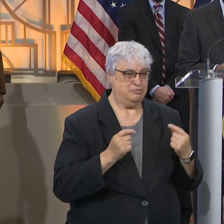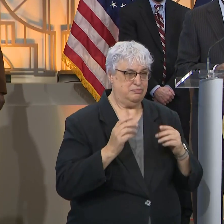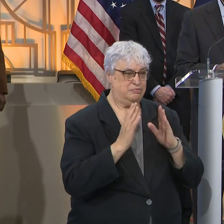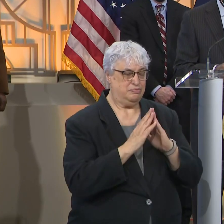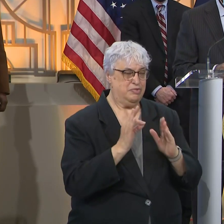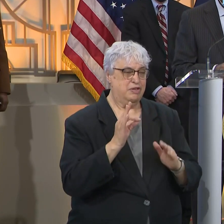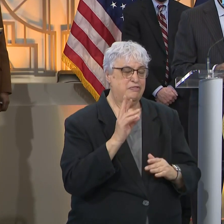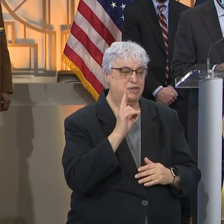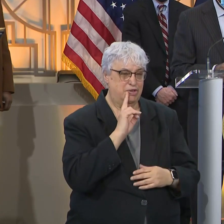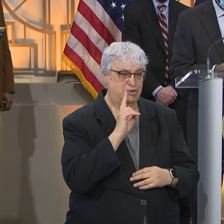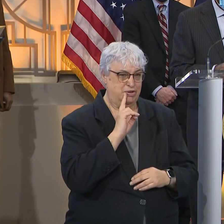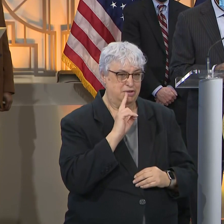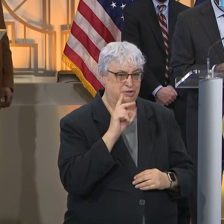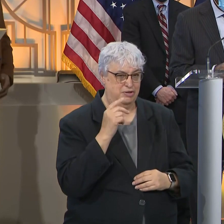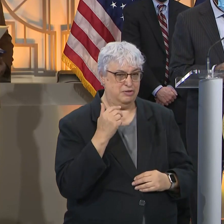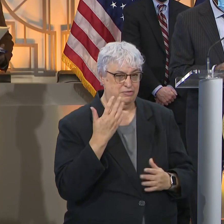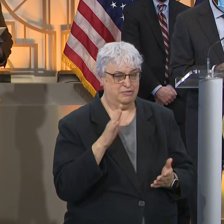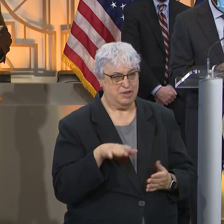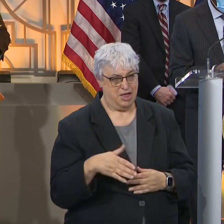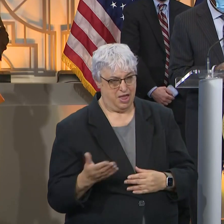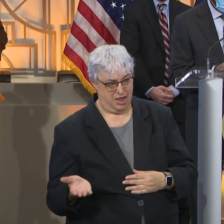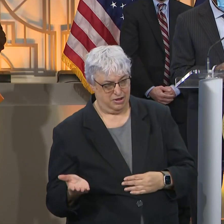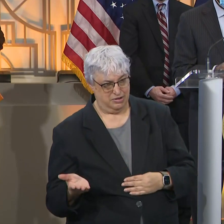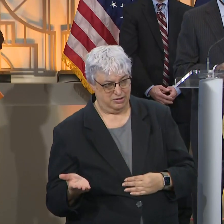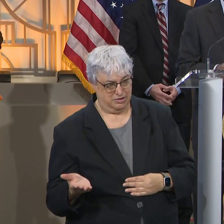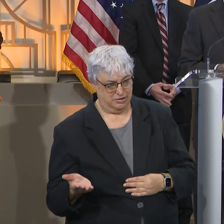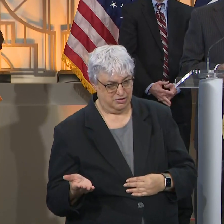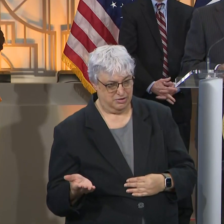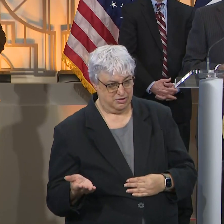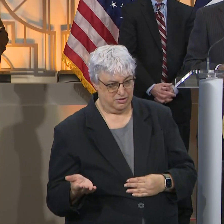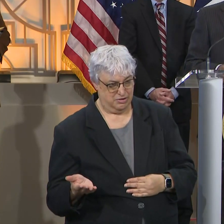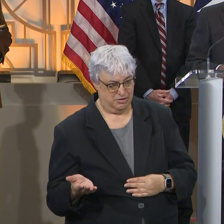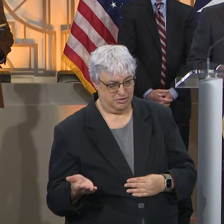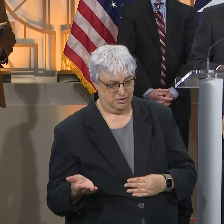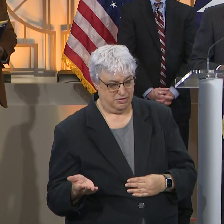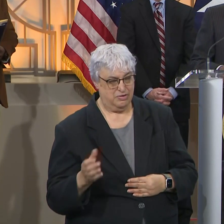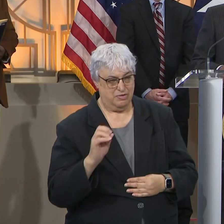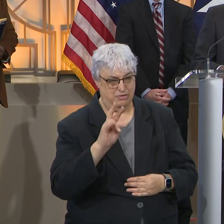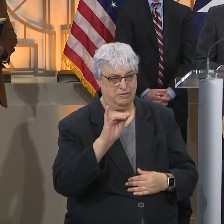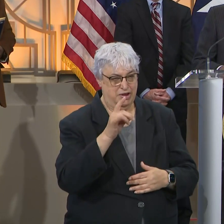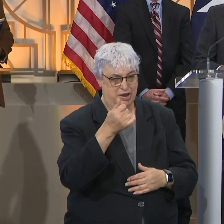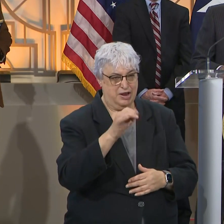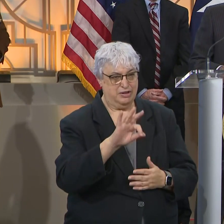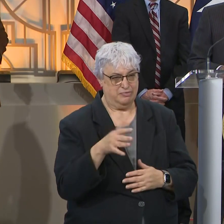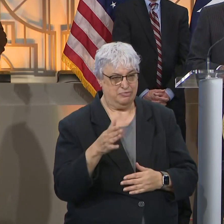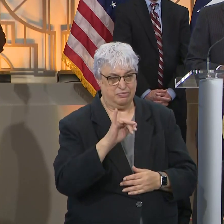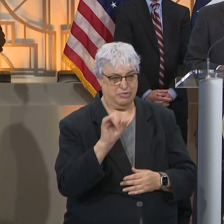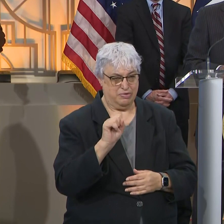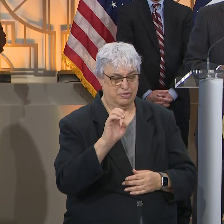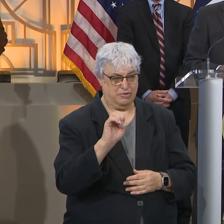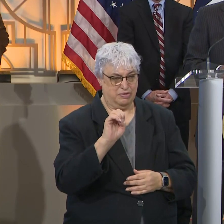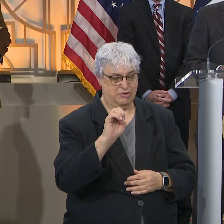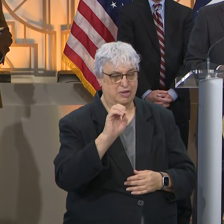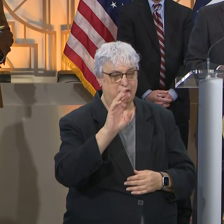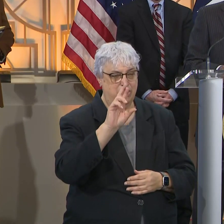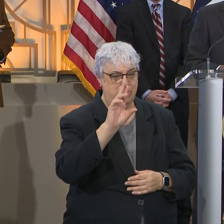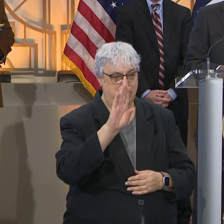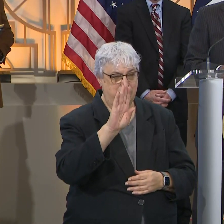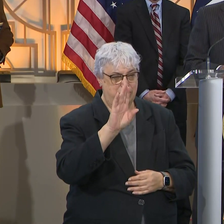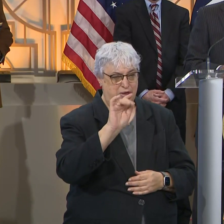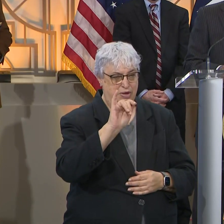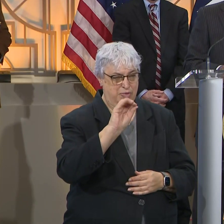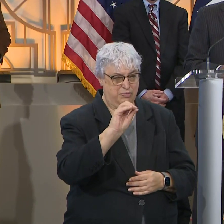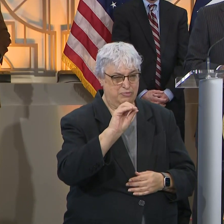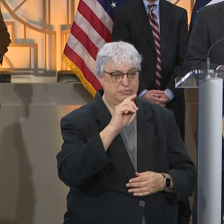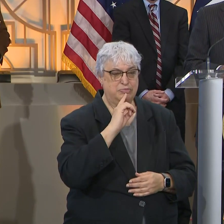Houston employee has died from COVID-19 complications. Jose Rubio was a